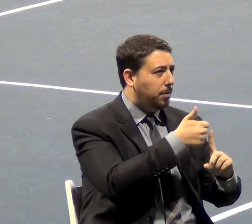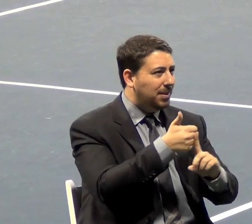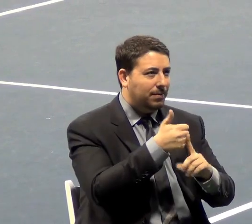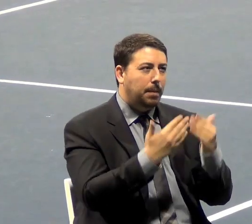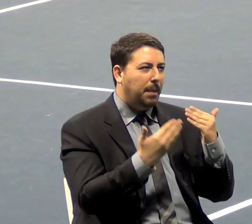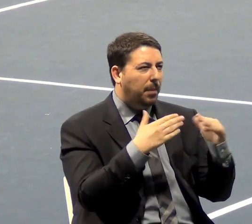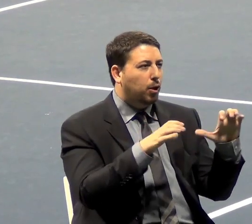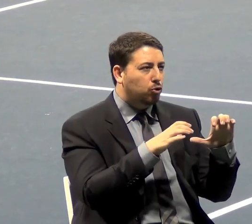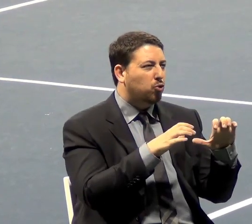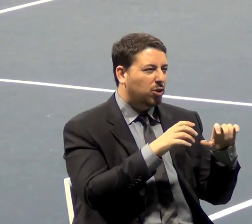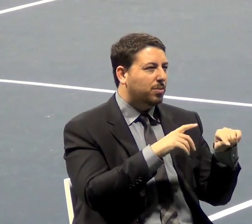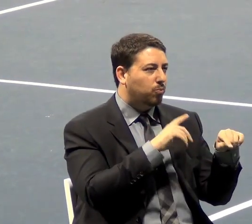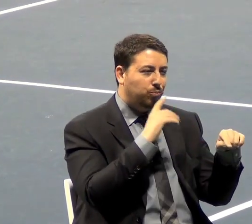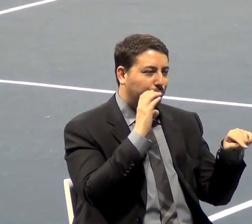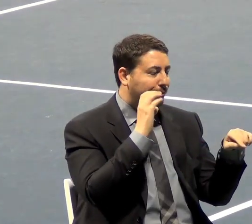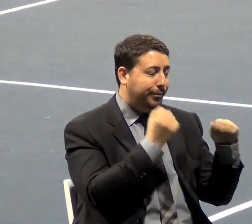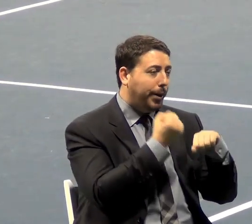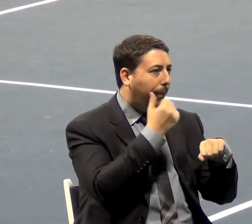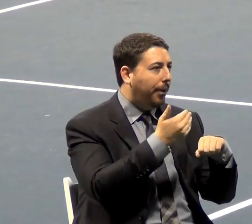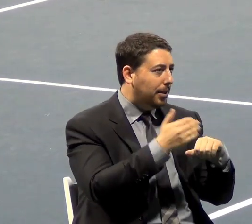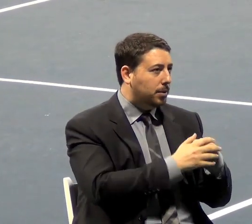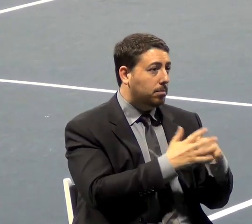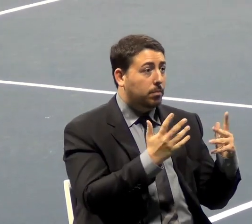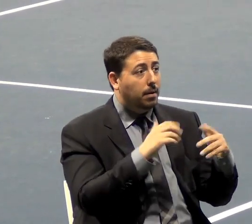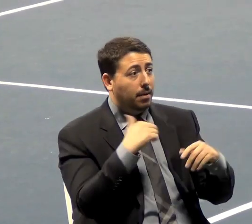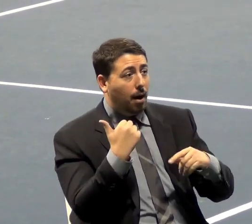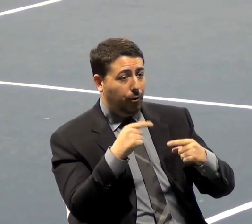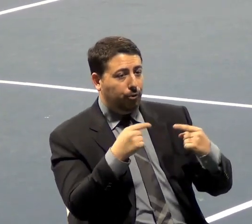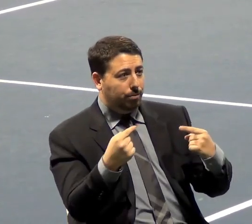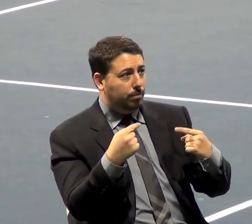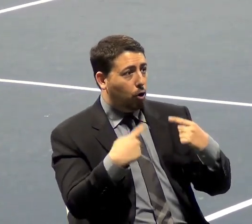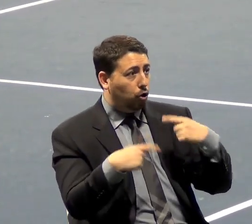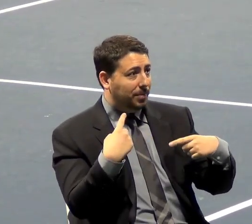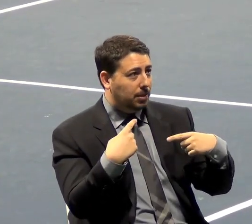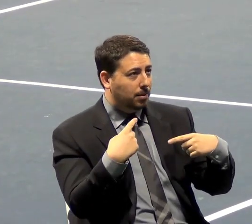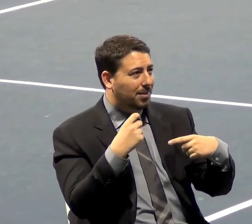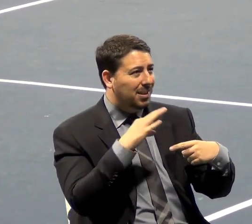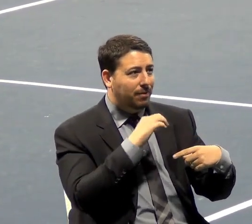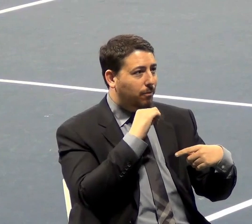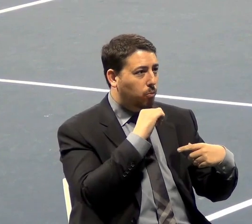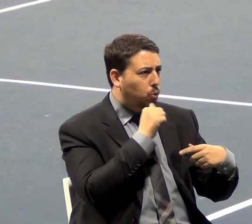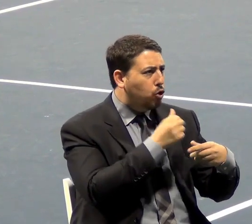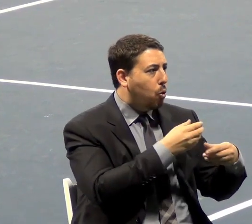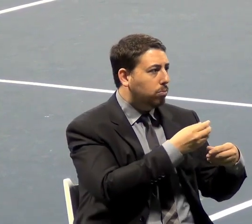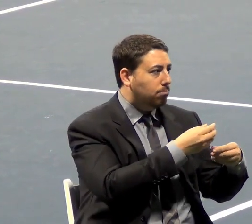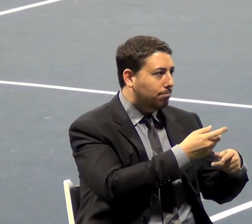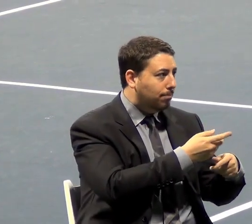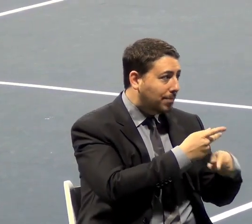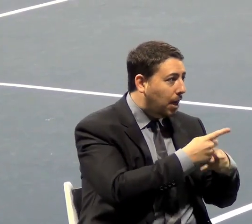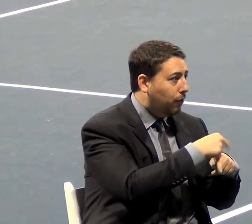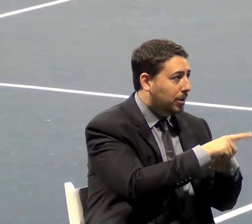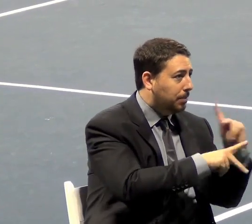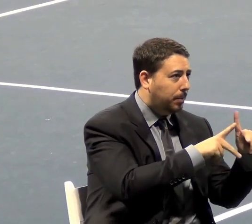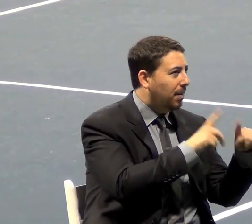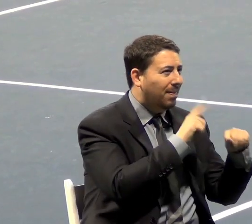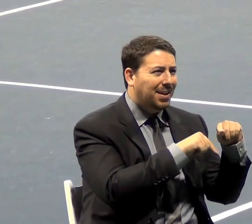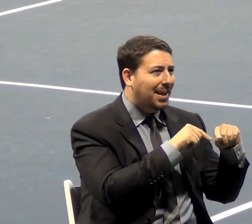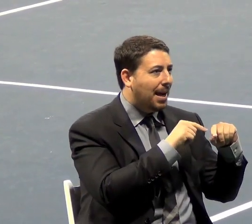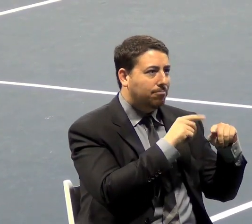And the other argument about economics is, well, if we don't take care of the people, they're not going to be able to take care of themselves and they're going to be hungry and they won't